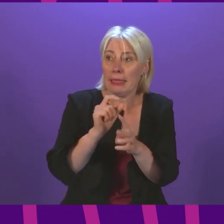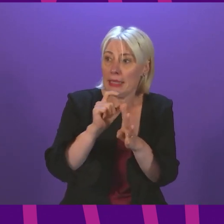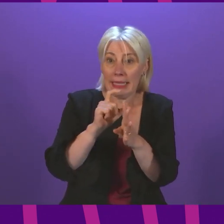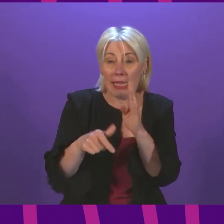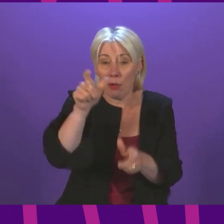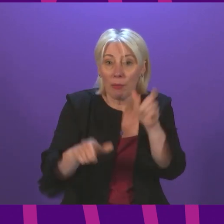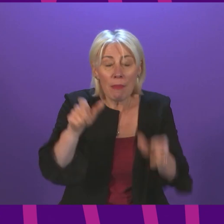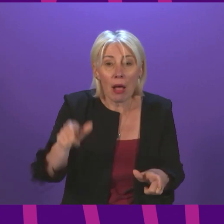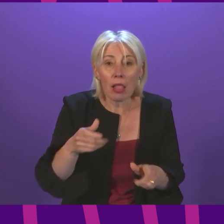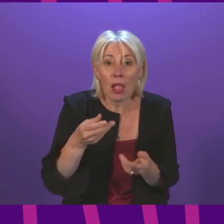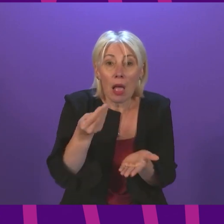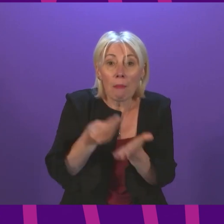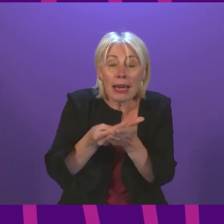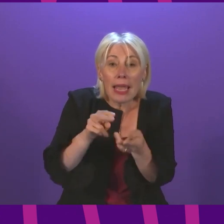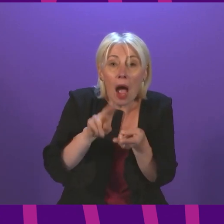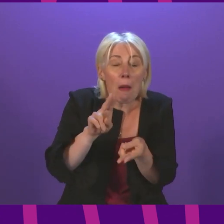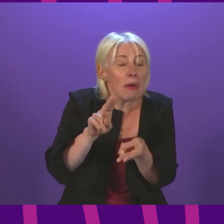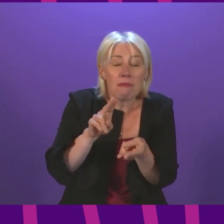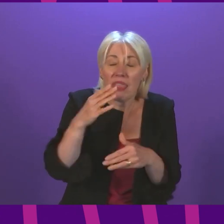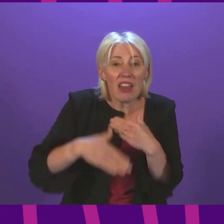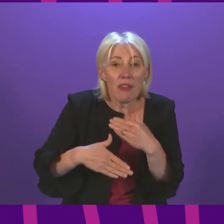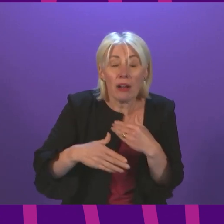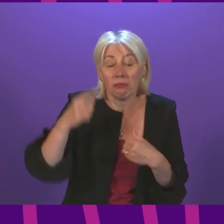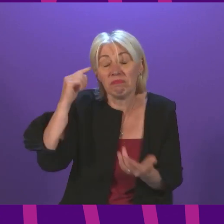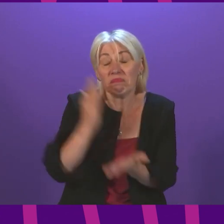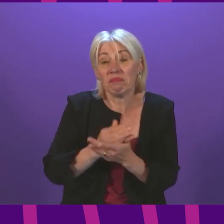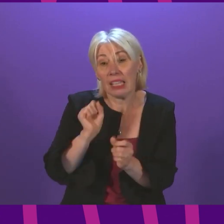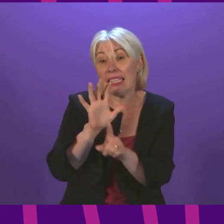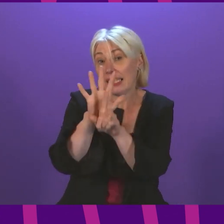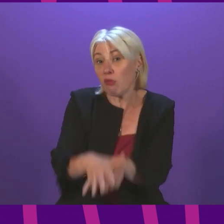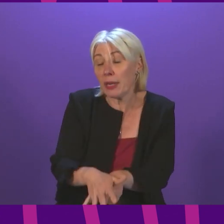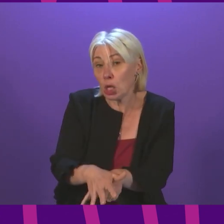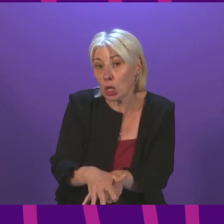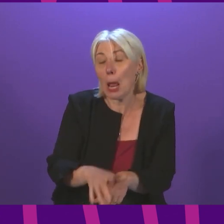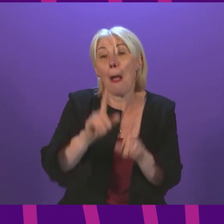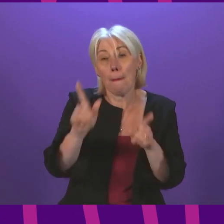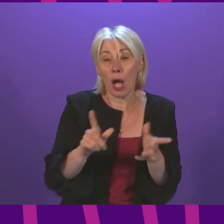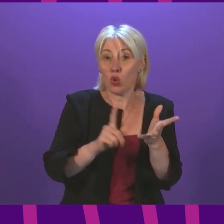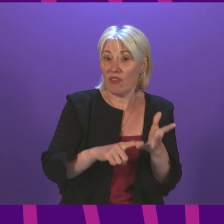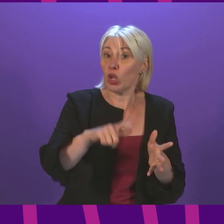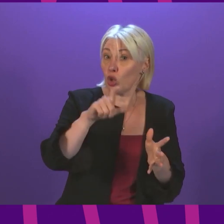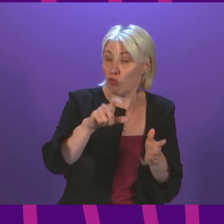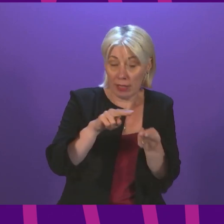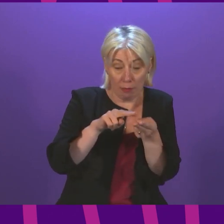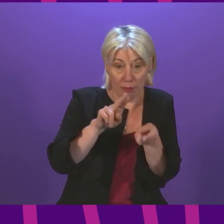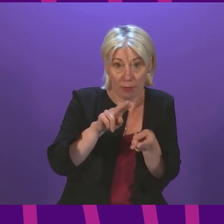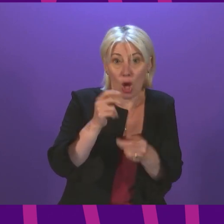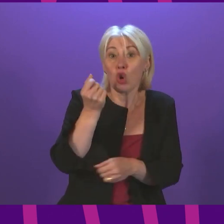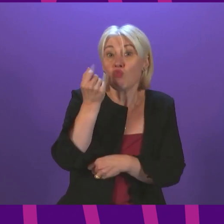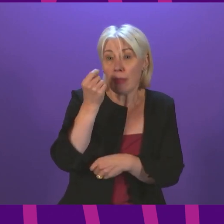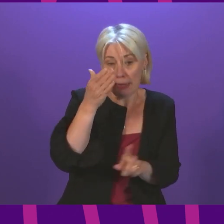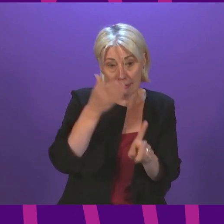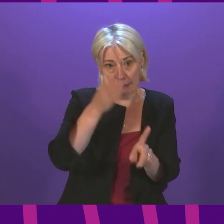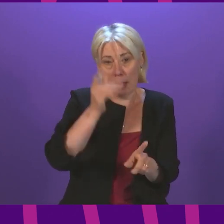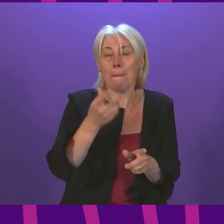and that, Deputy Poseidon Officer, we believe was discrimination. Nonetheless, it did lift up universal credit because it recognised the poverty people